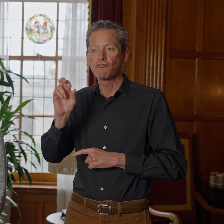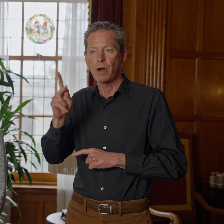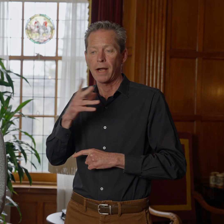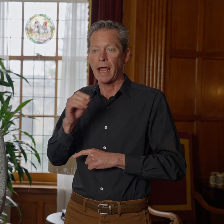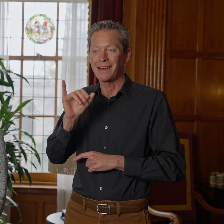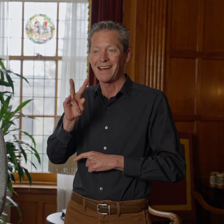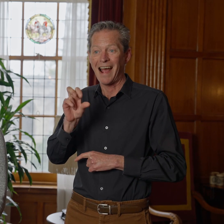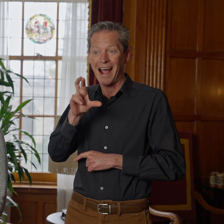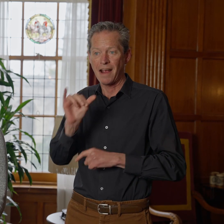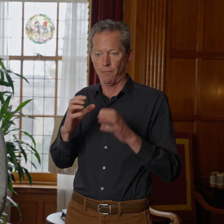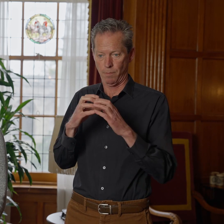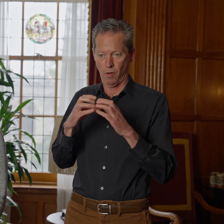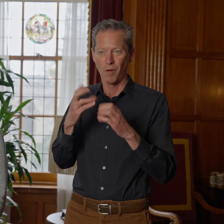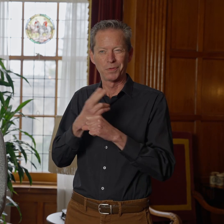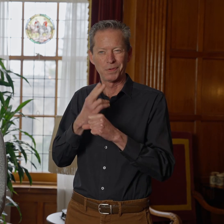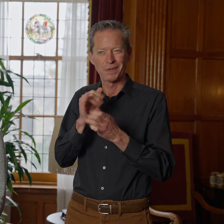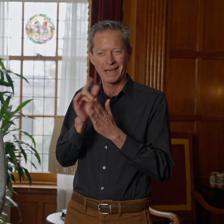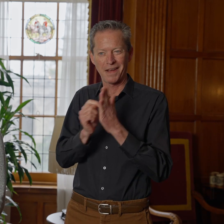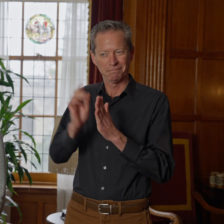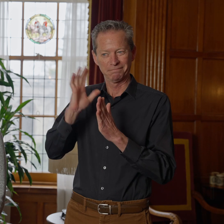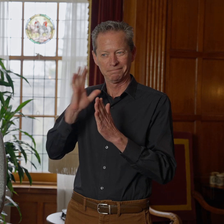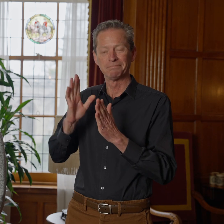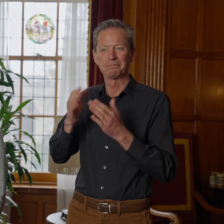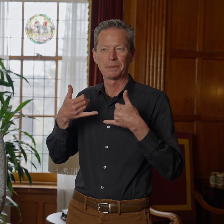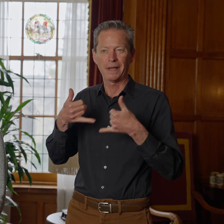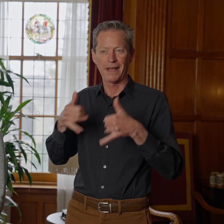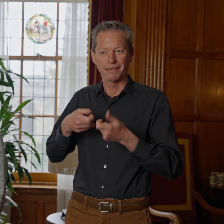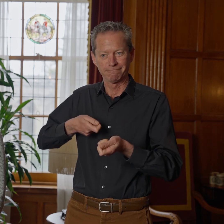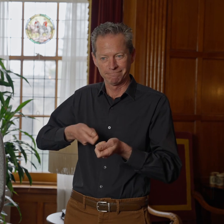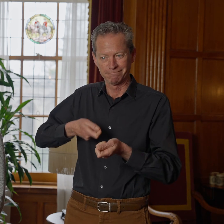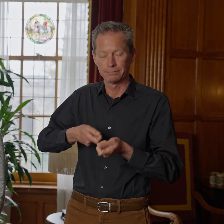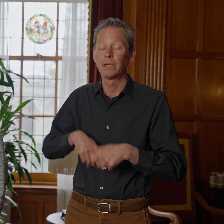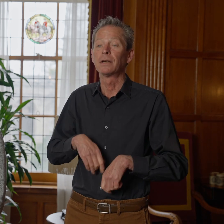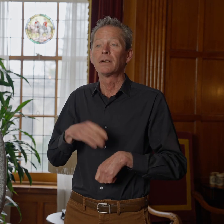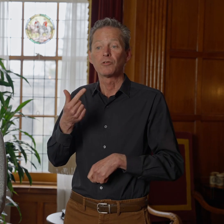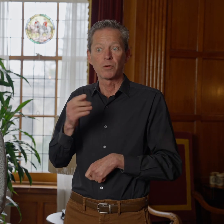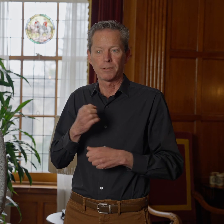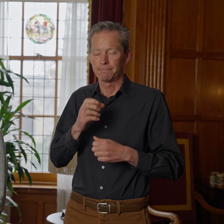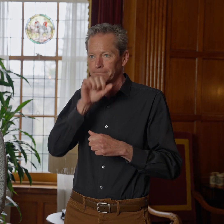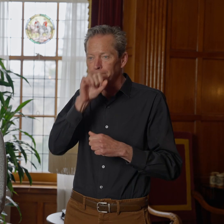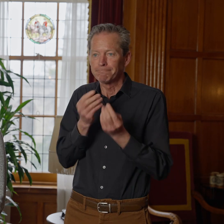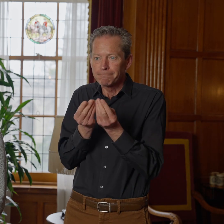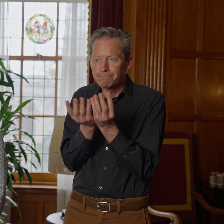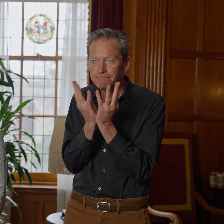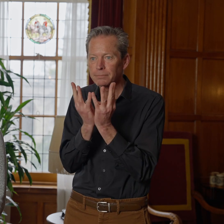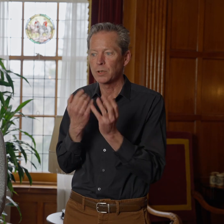used in that time period to play the game of billiards. And Eastman loved cards. So we have a card table in the room that could